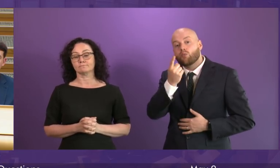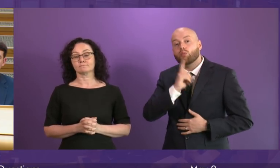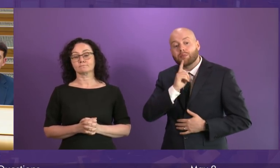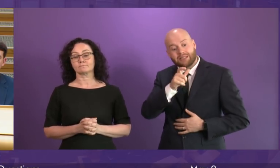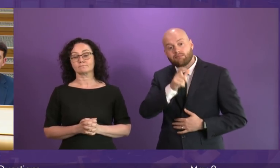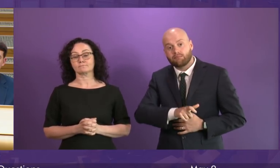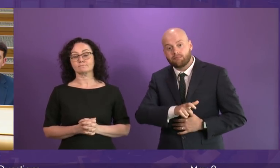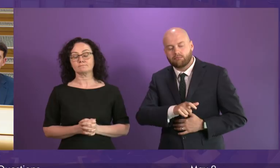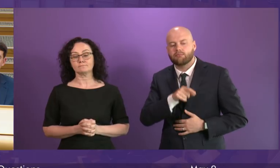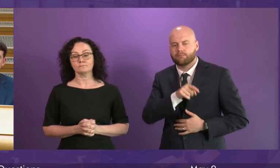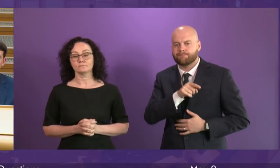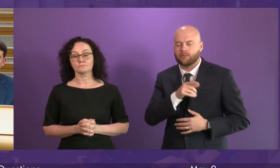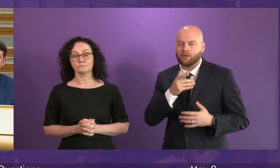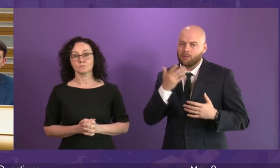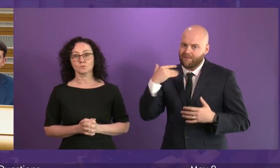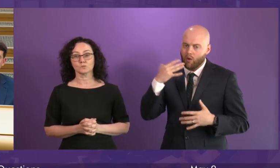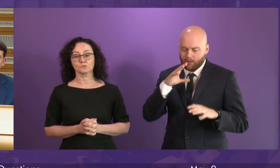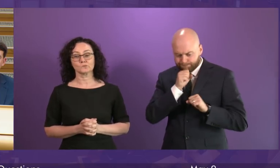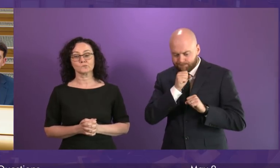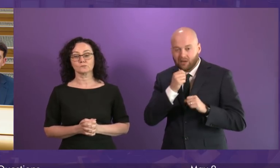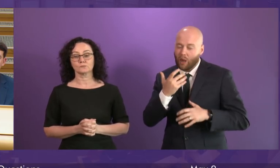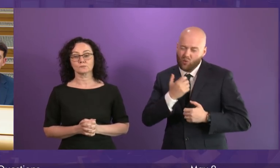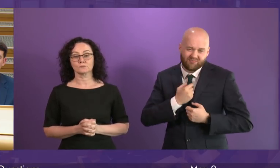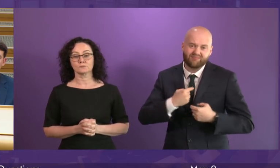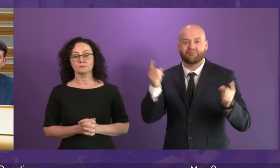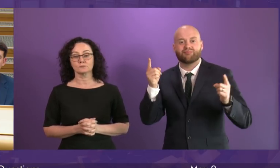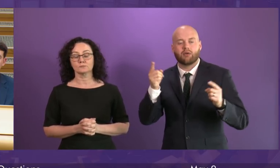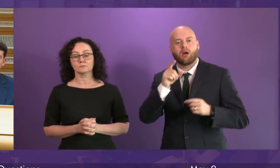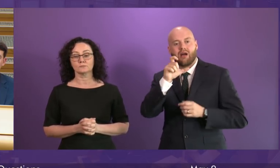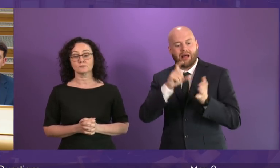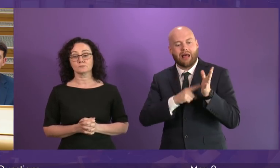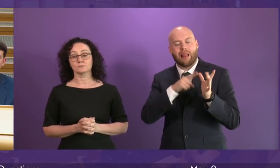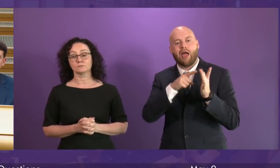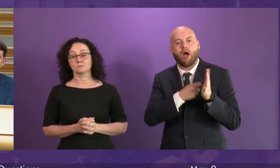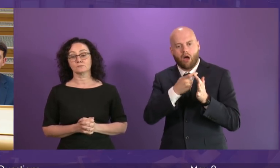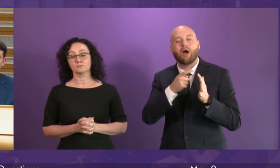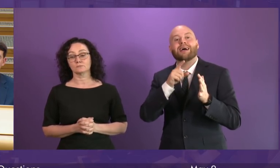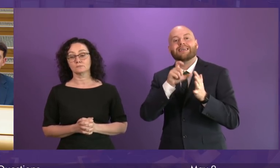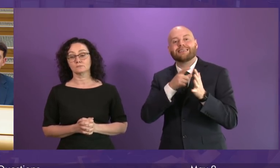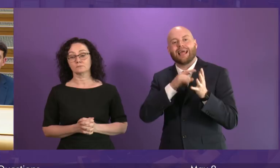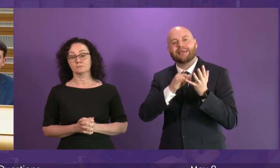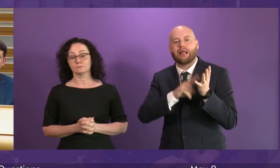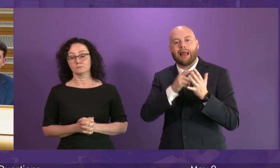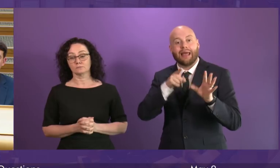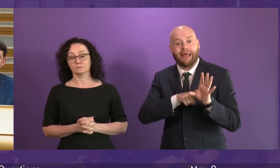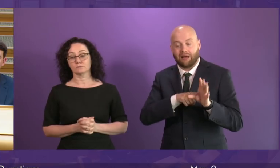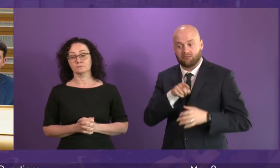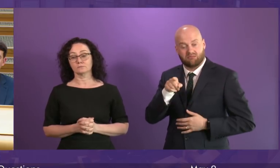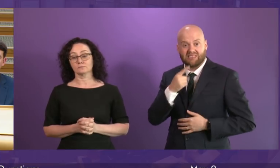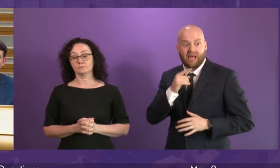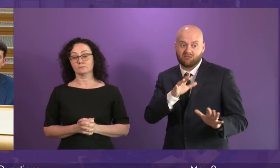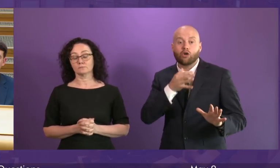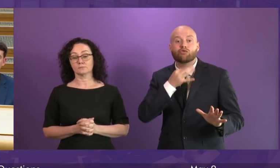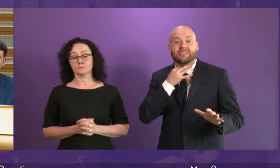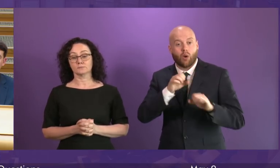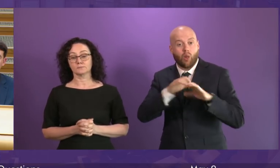has broken her anonymity is Claire Daisley who will lose her bowel and bladder if she doesn't get a full mesh removal within